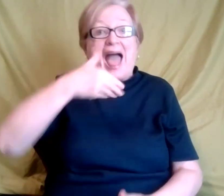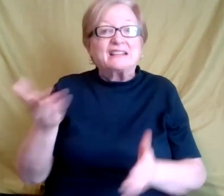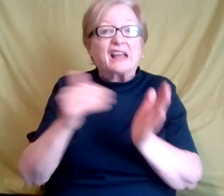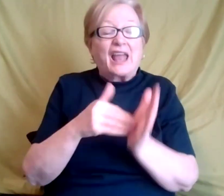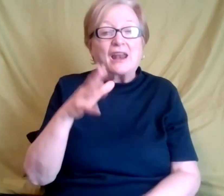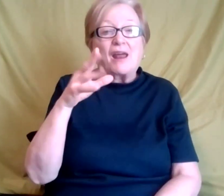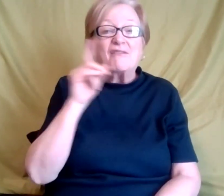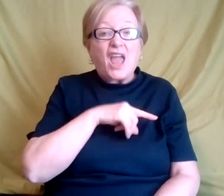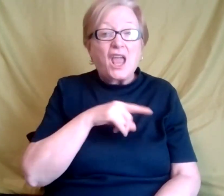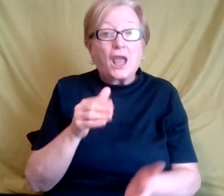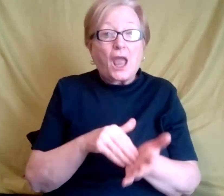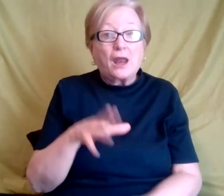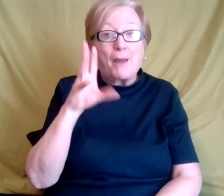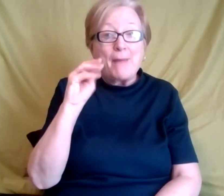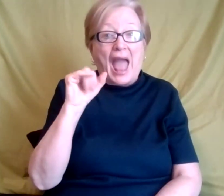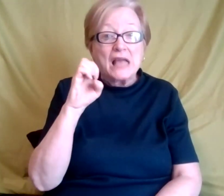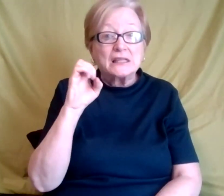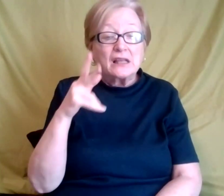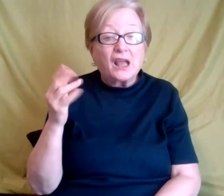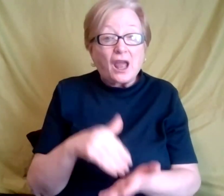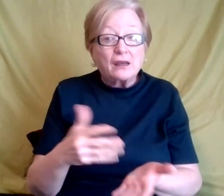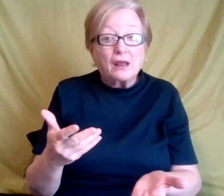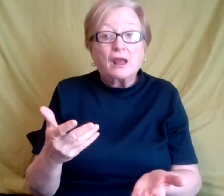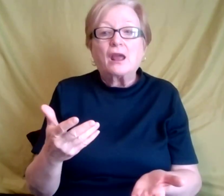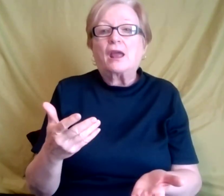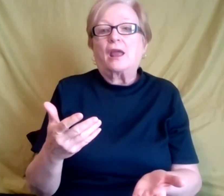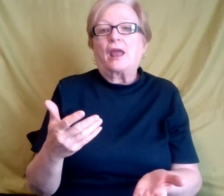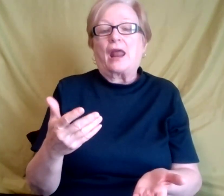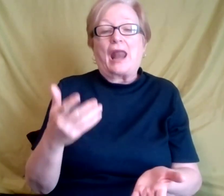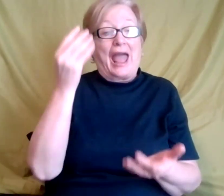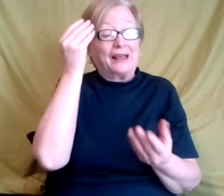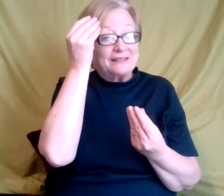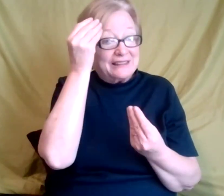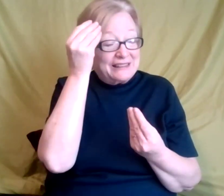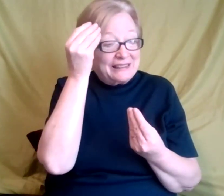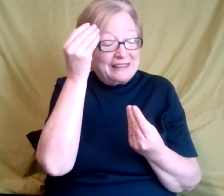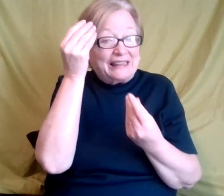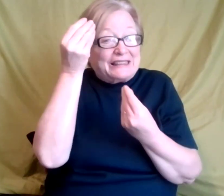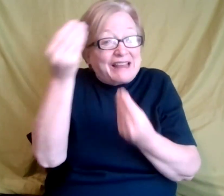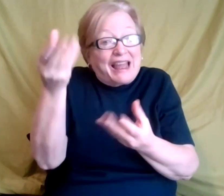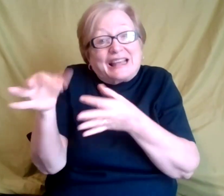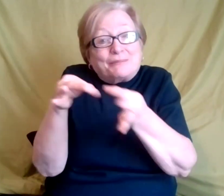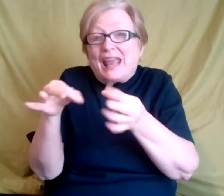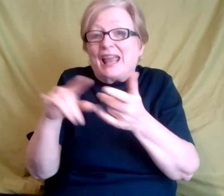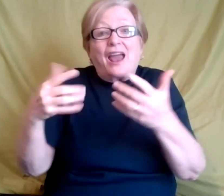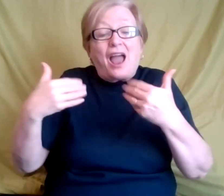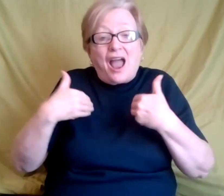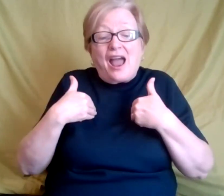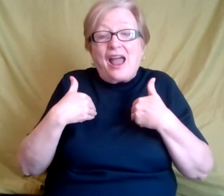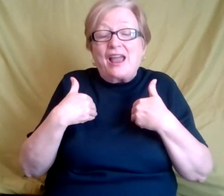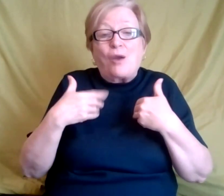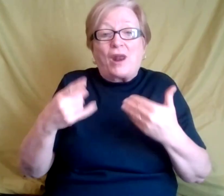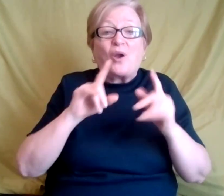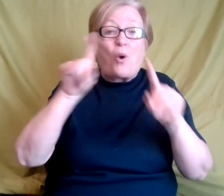And when I tell you that it's, it's causing, um, the anxiety, it's causing a lot of, um,